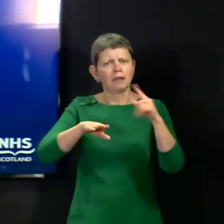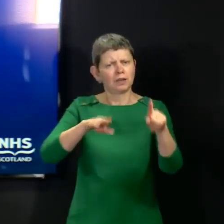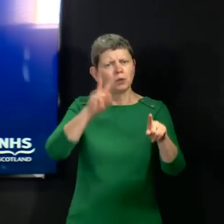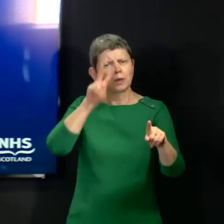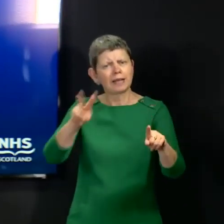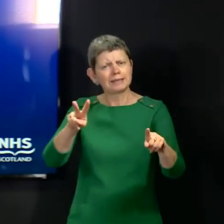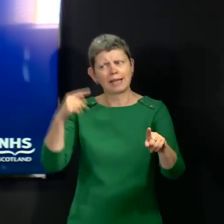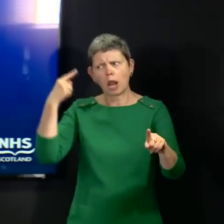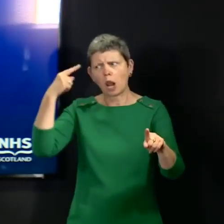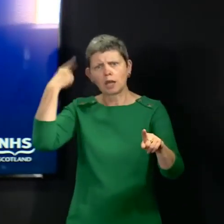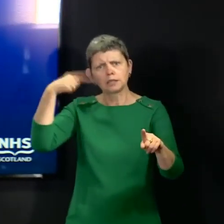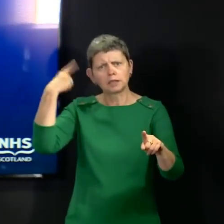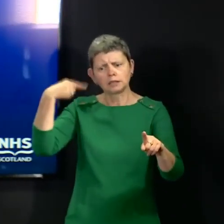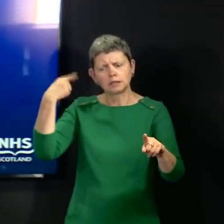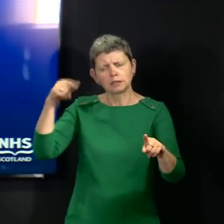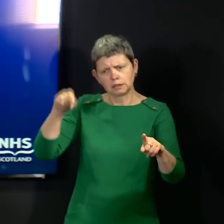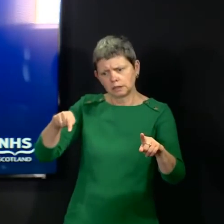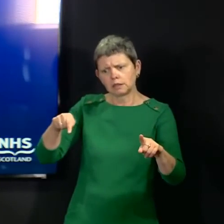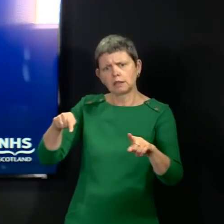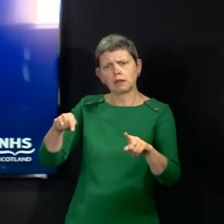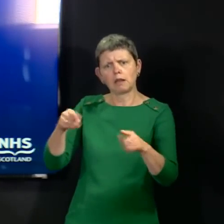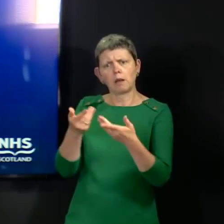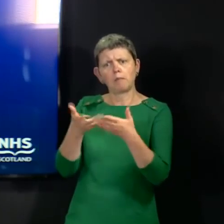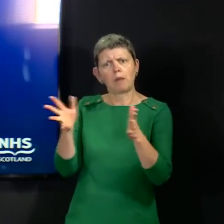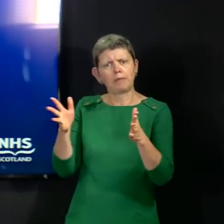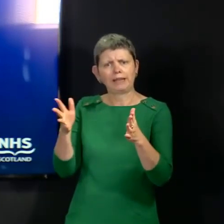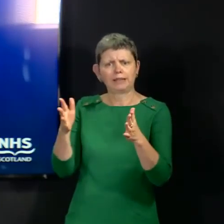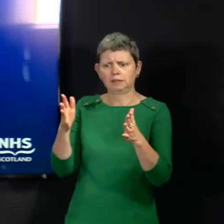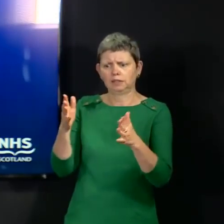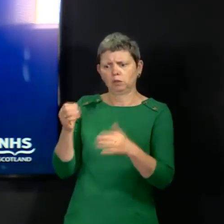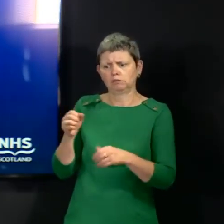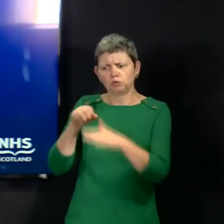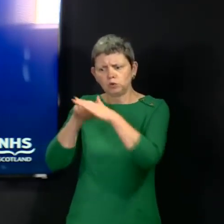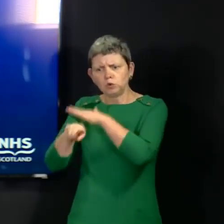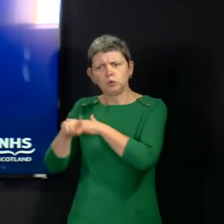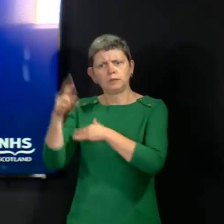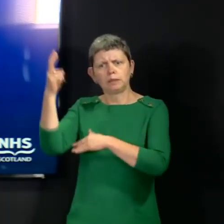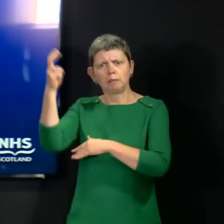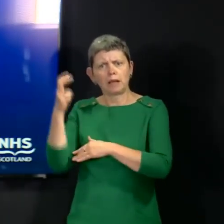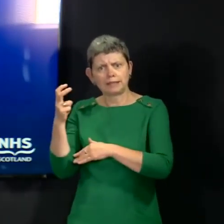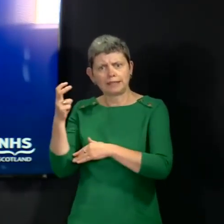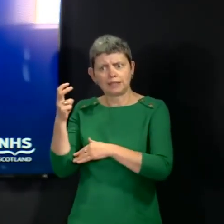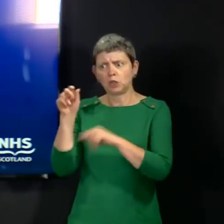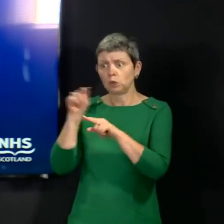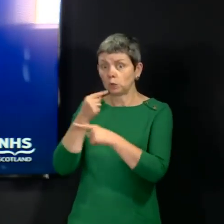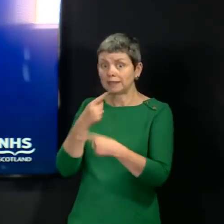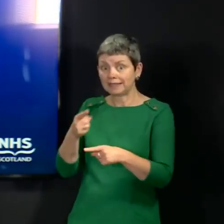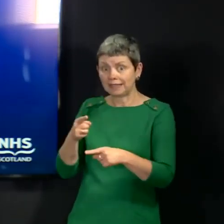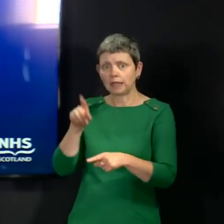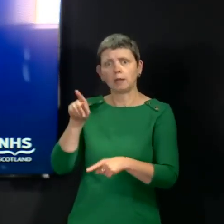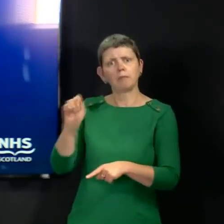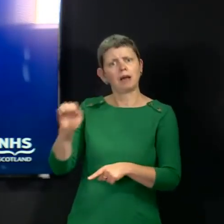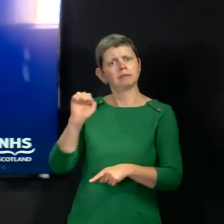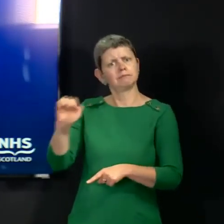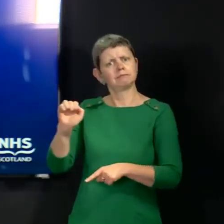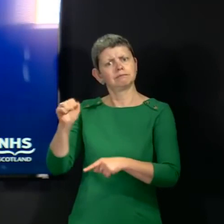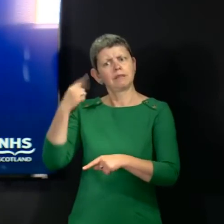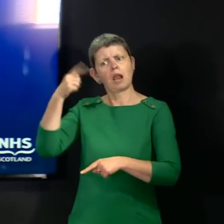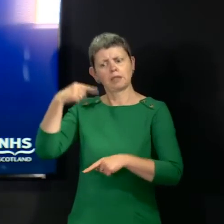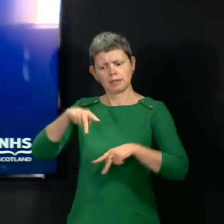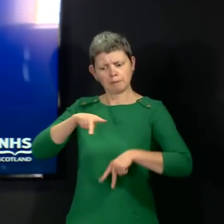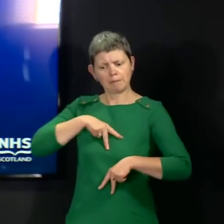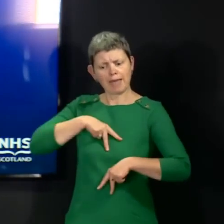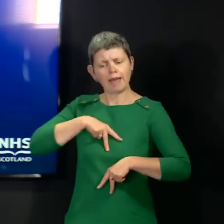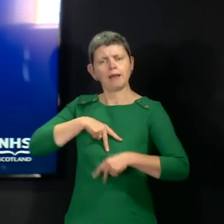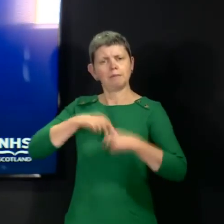public transport system you can see Sadiq Khan saying very very similar things to the first minister we know that there is a